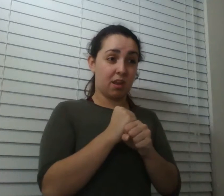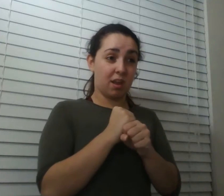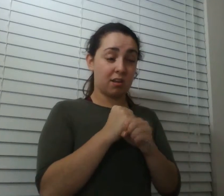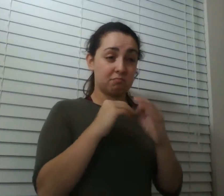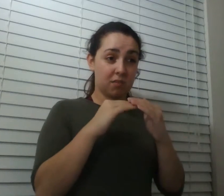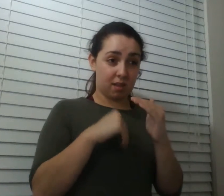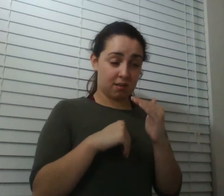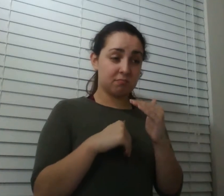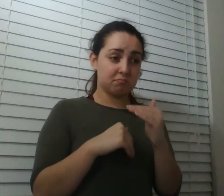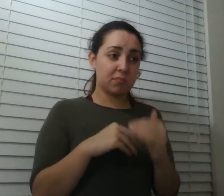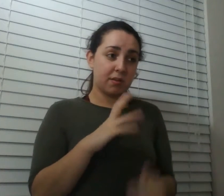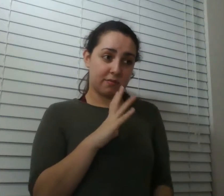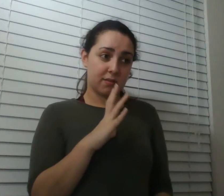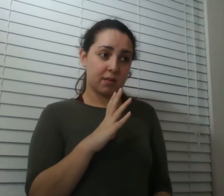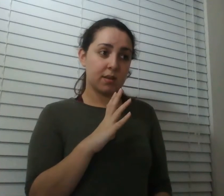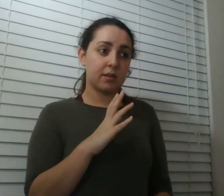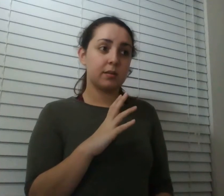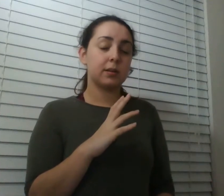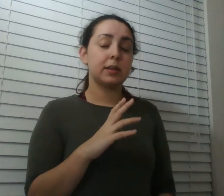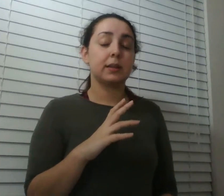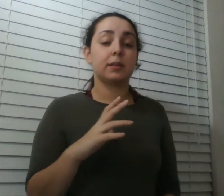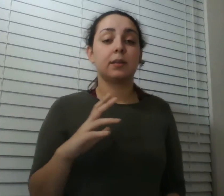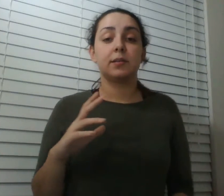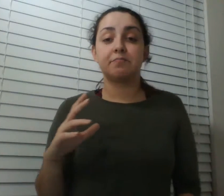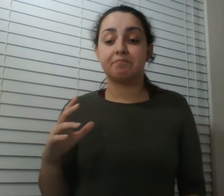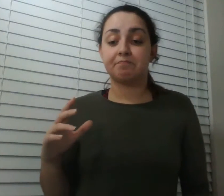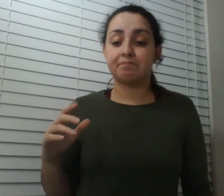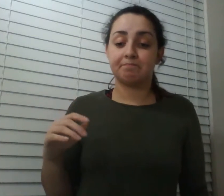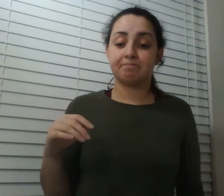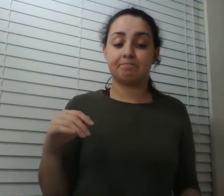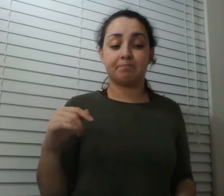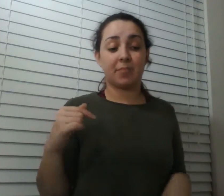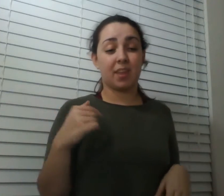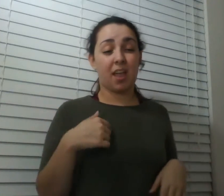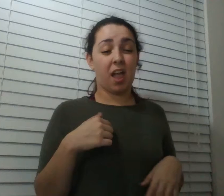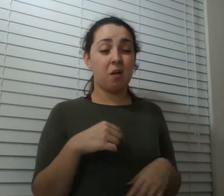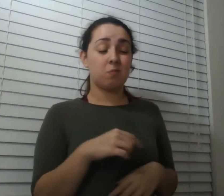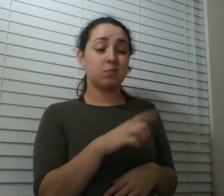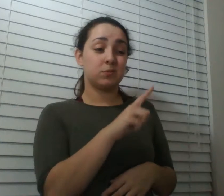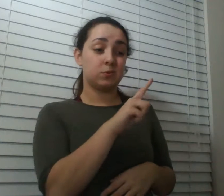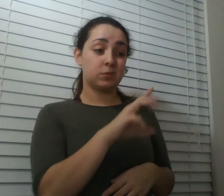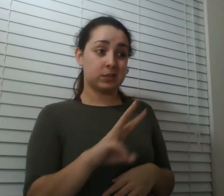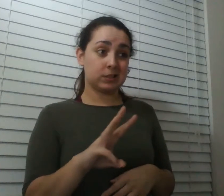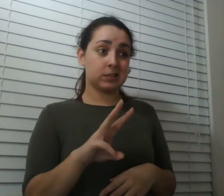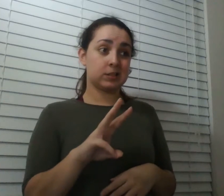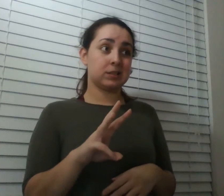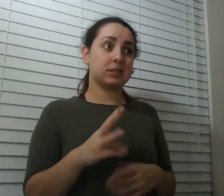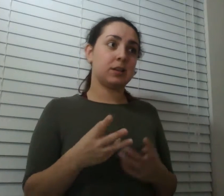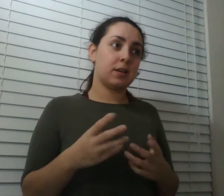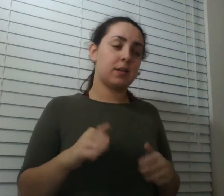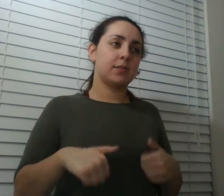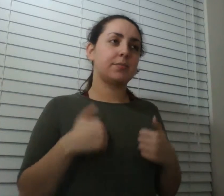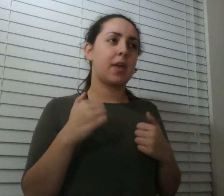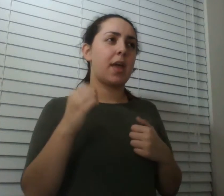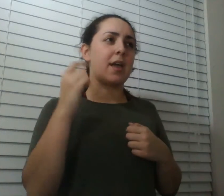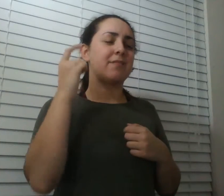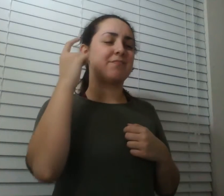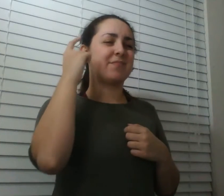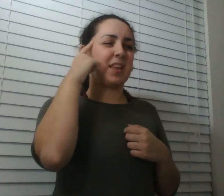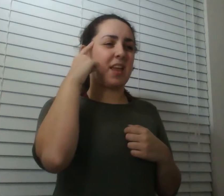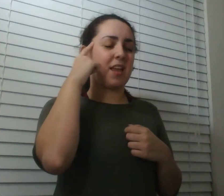you know i was 26 and life seems really long when you're 26 now i'm in a